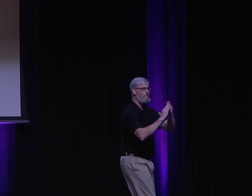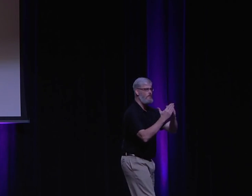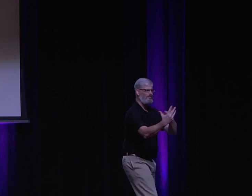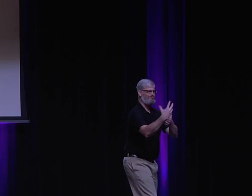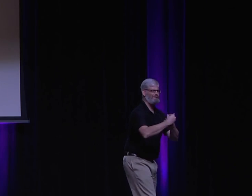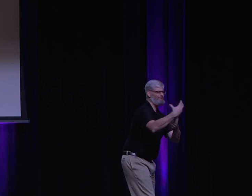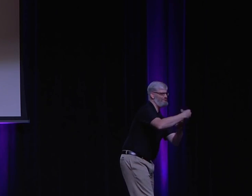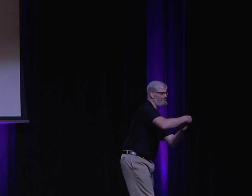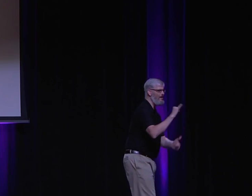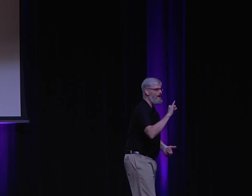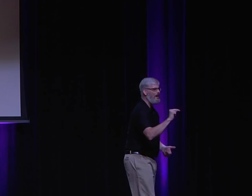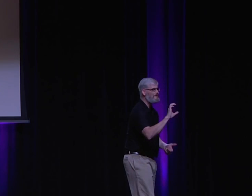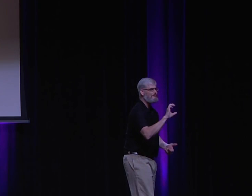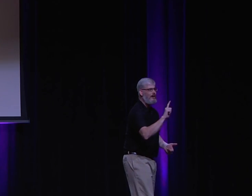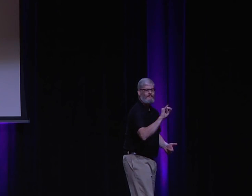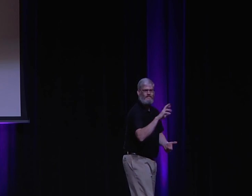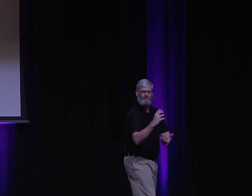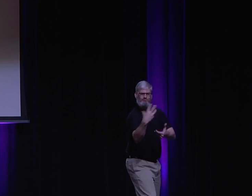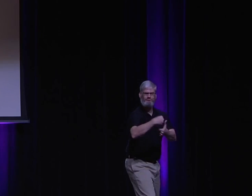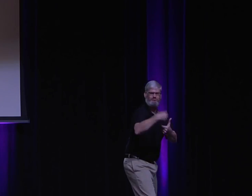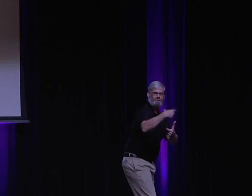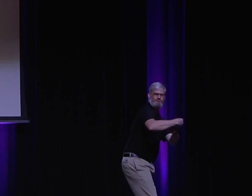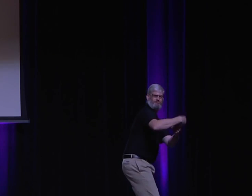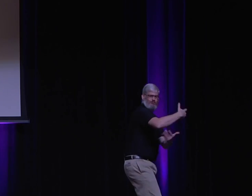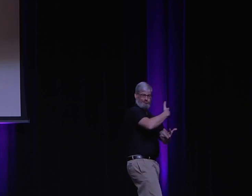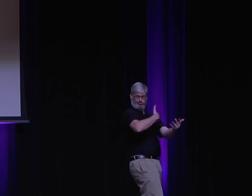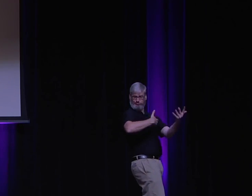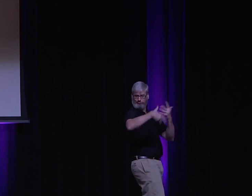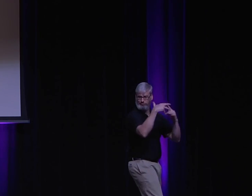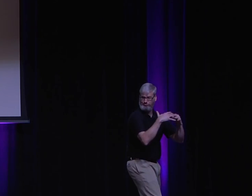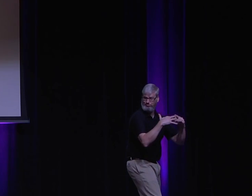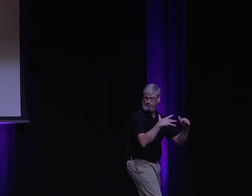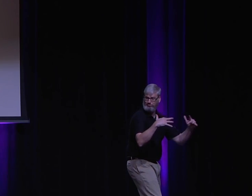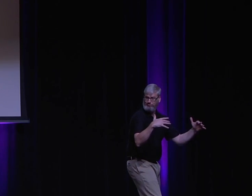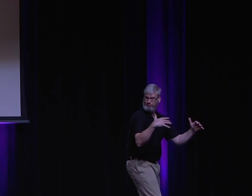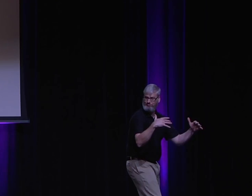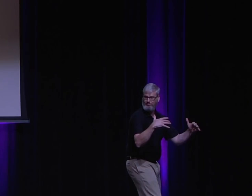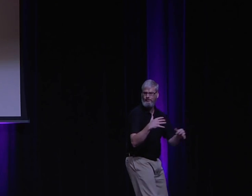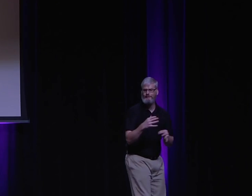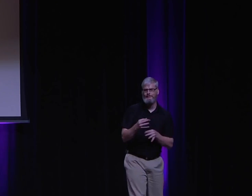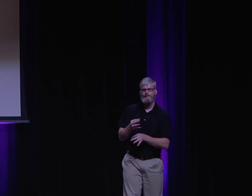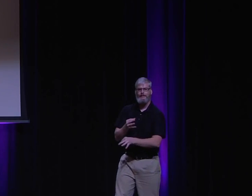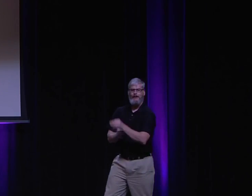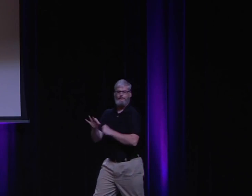I'd like a community that's inclusive, that involves everybody and is diverse